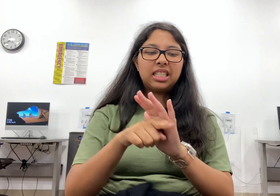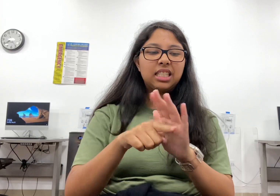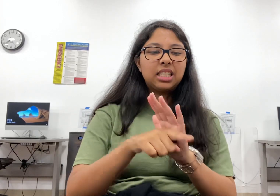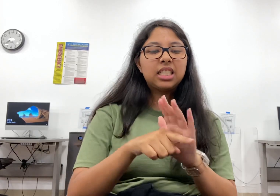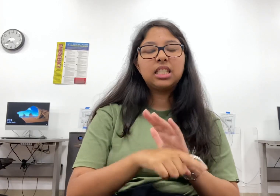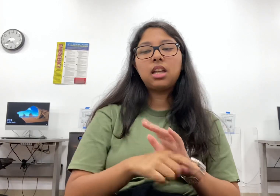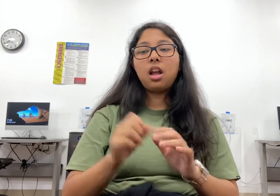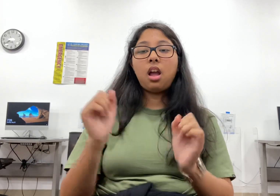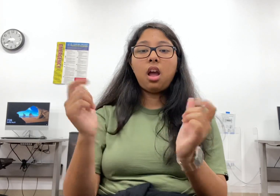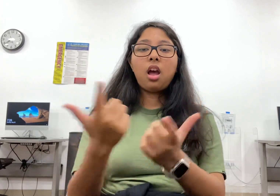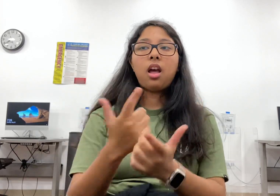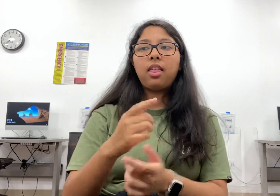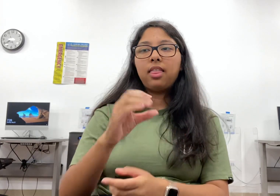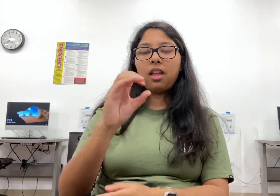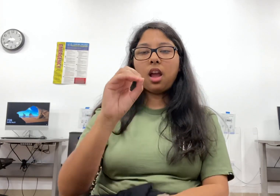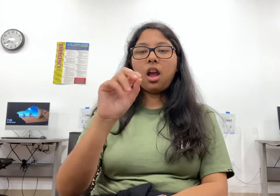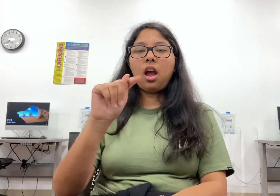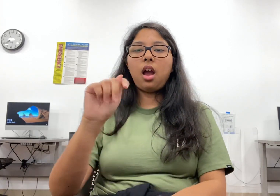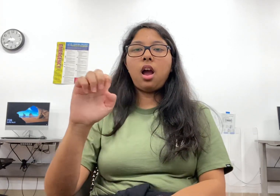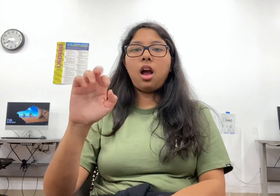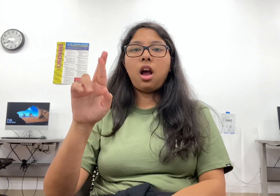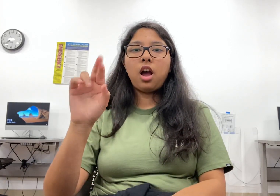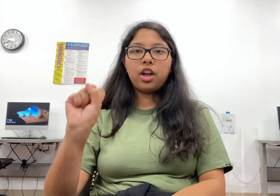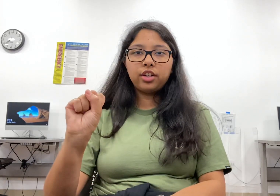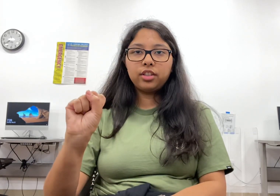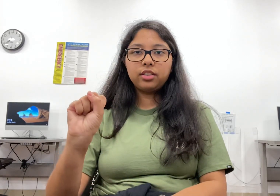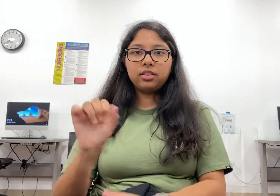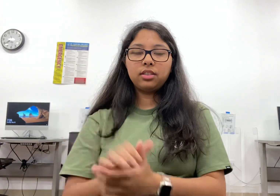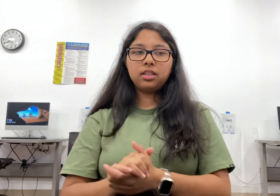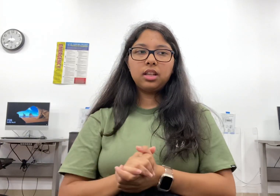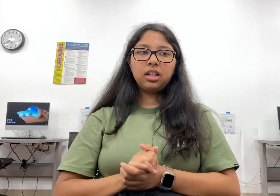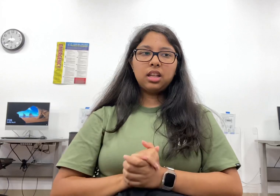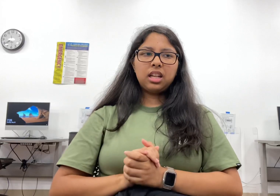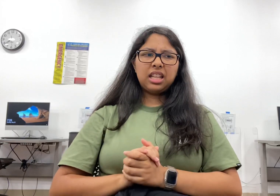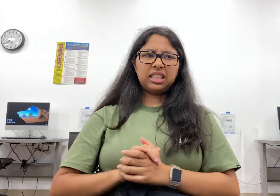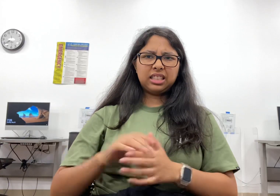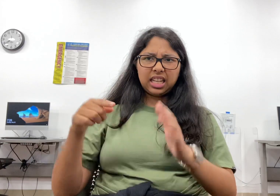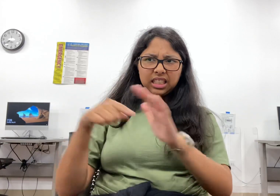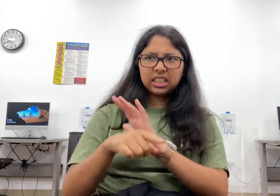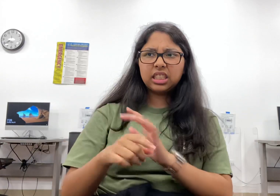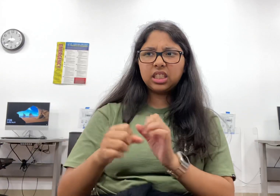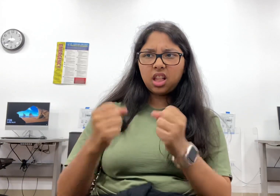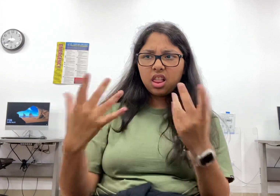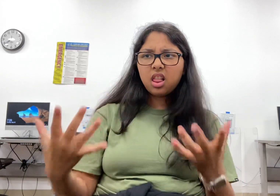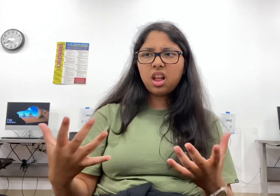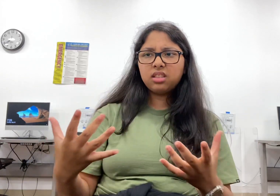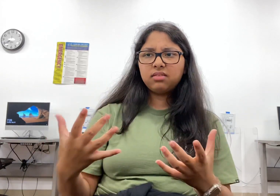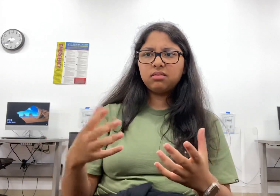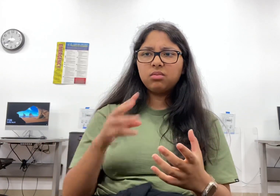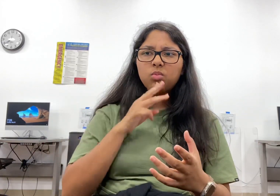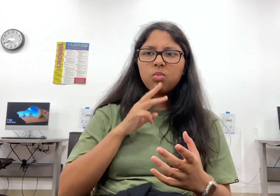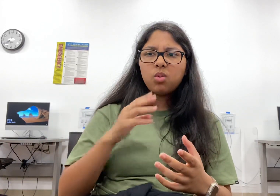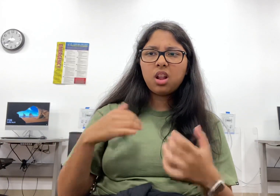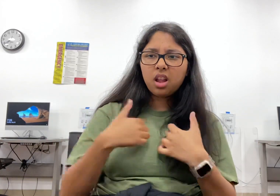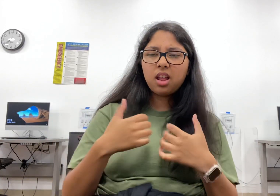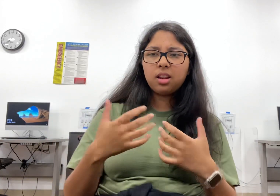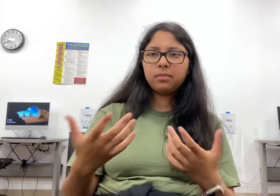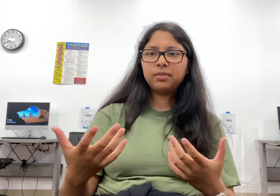they killed enormous numbers of sea life, but also looted, raped, and